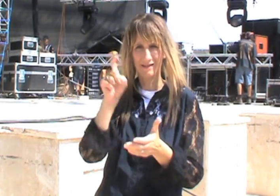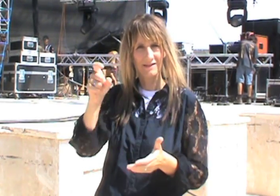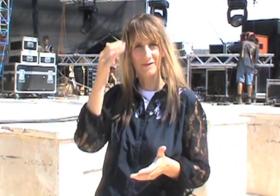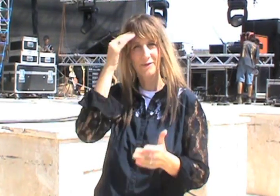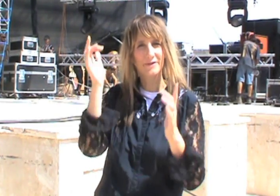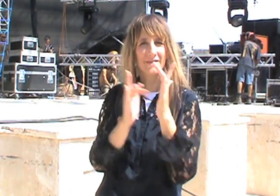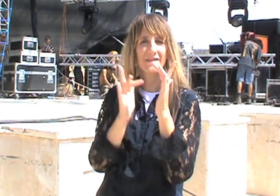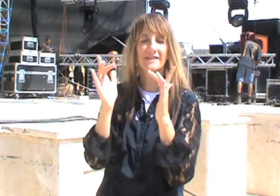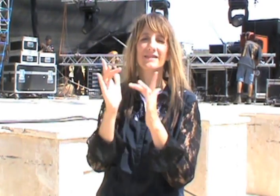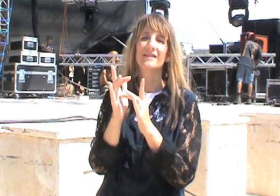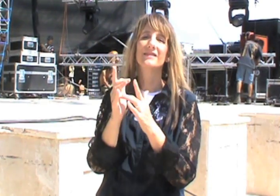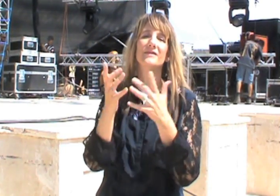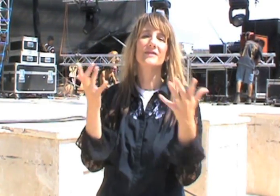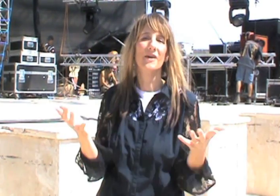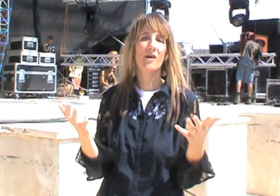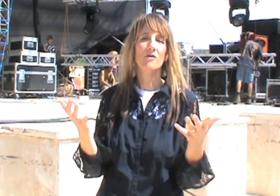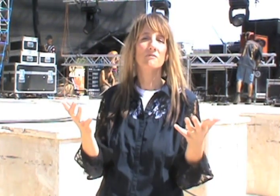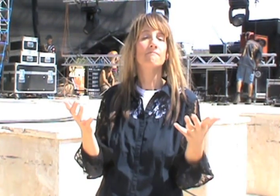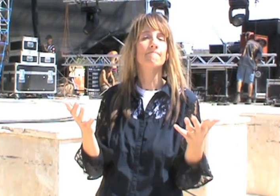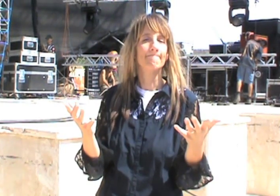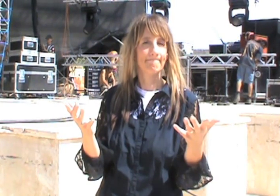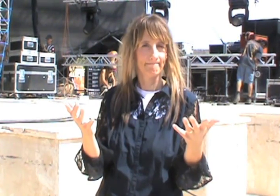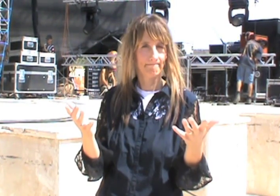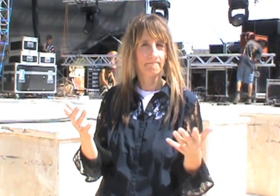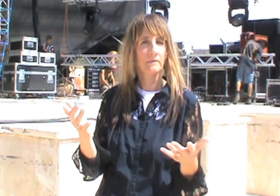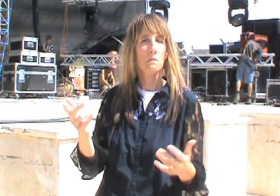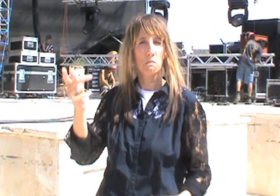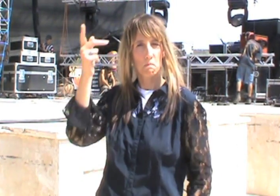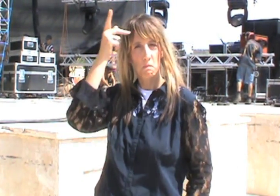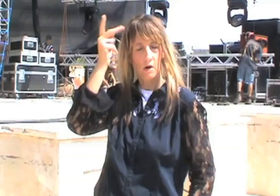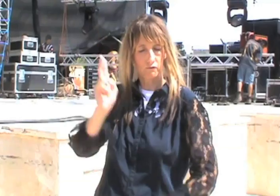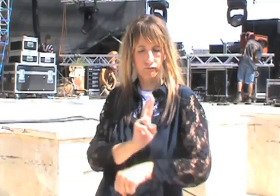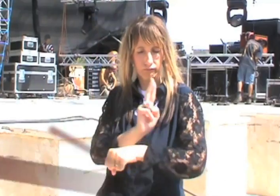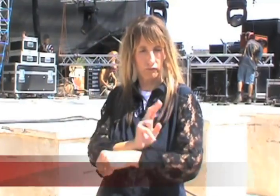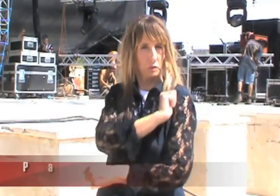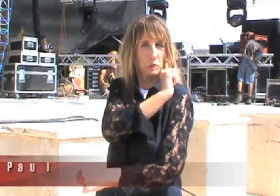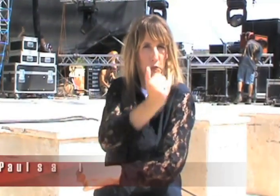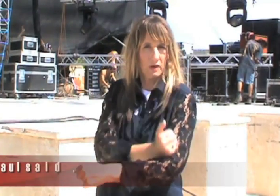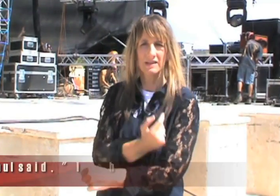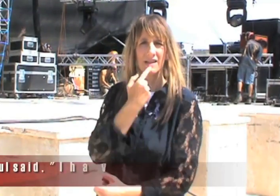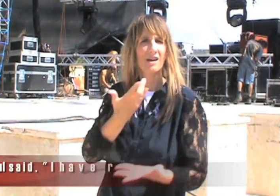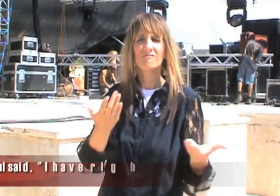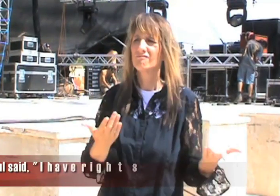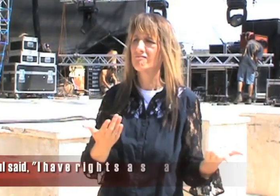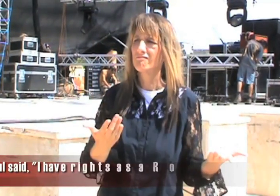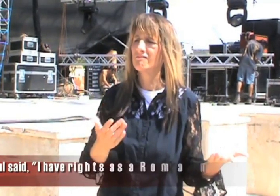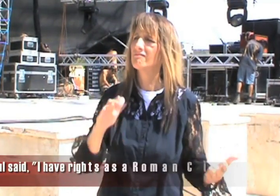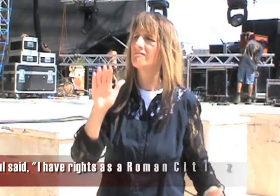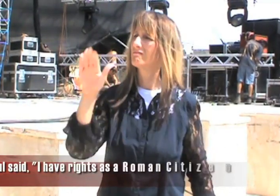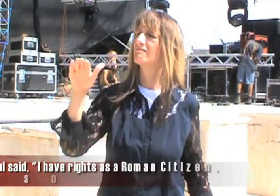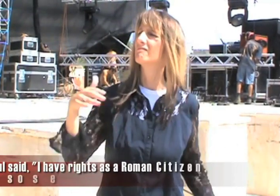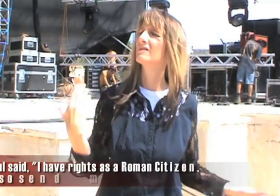about people, that they needed to know Jesus. So Paul used his authority